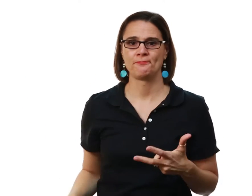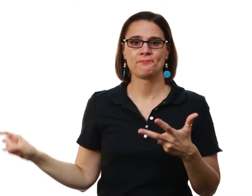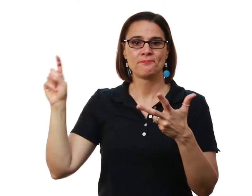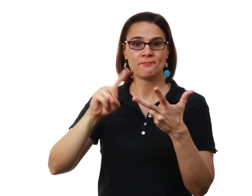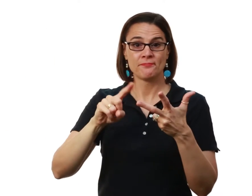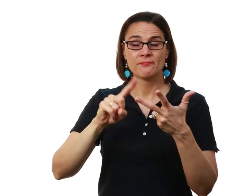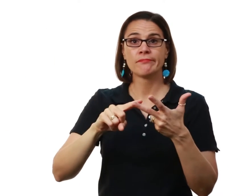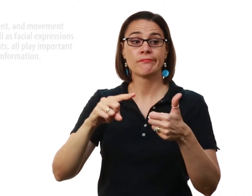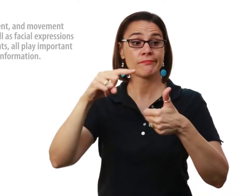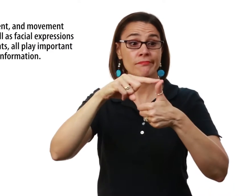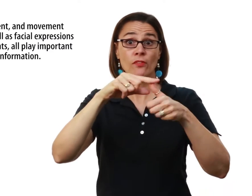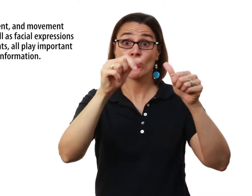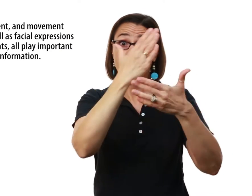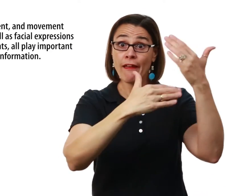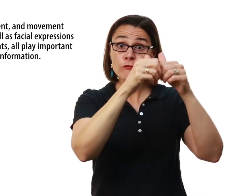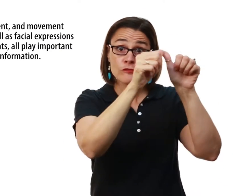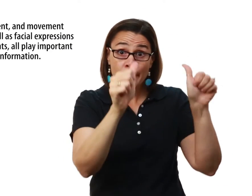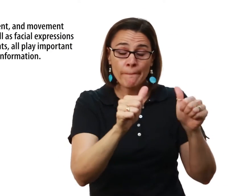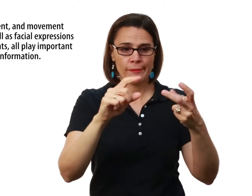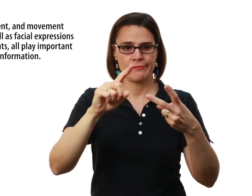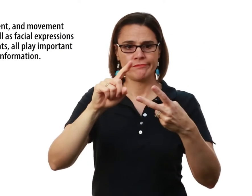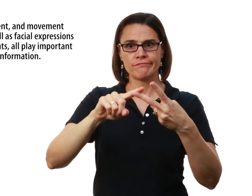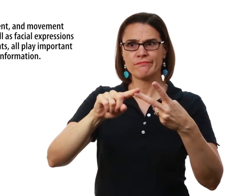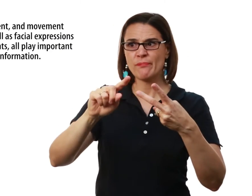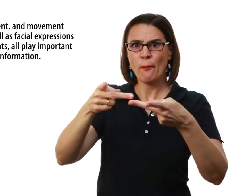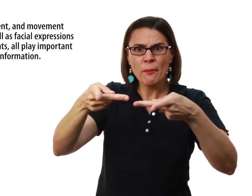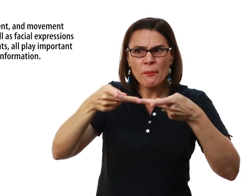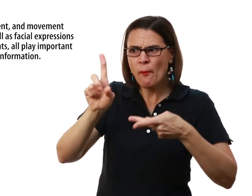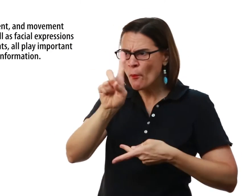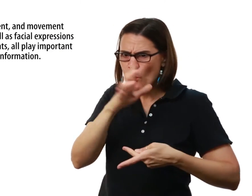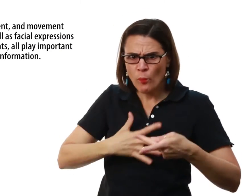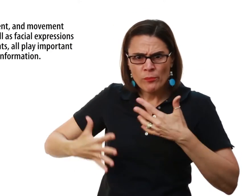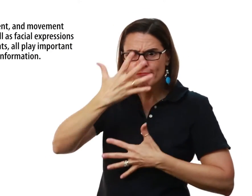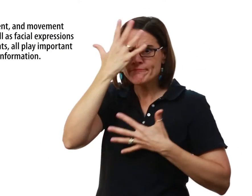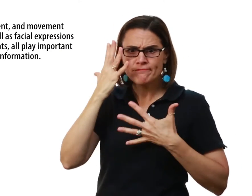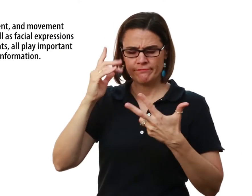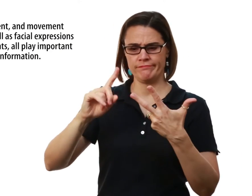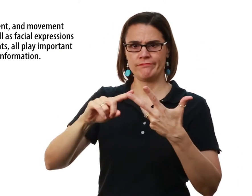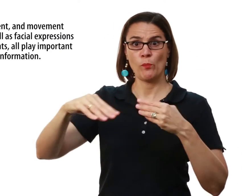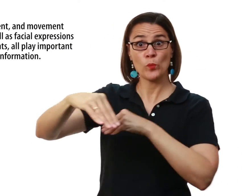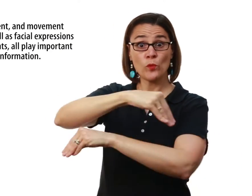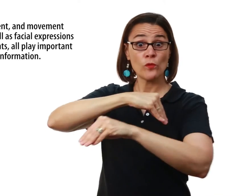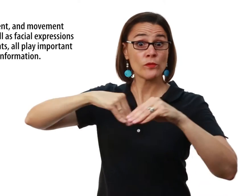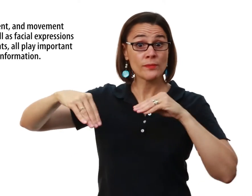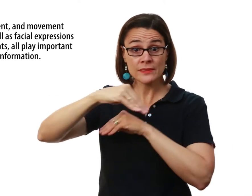Third, we have handshape, we have placement, we have movement of the hands